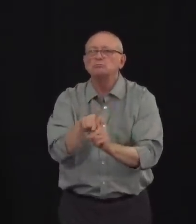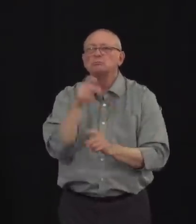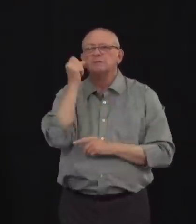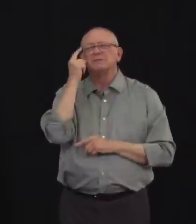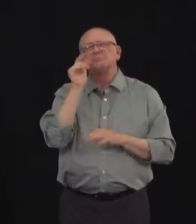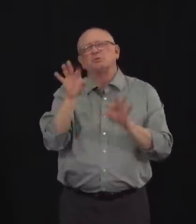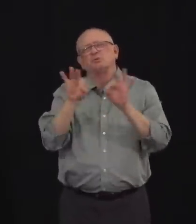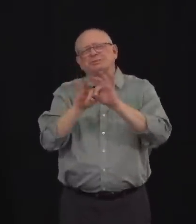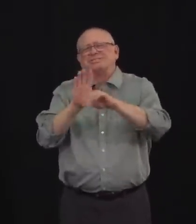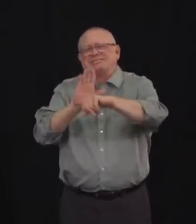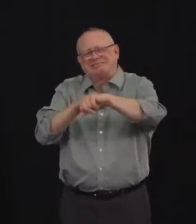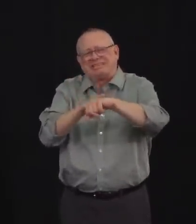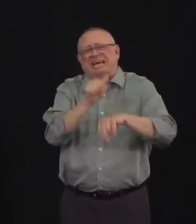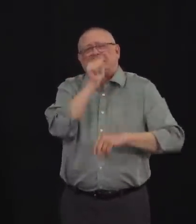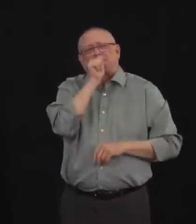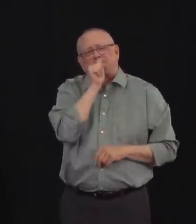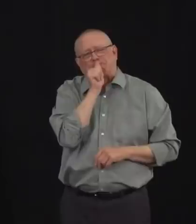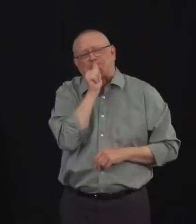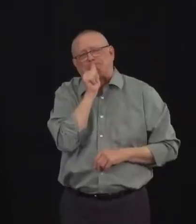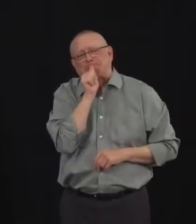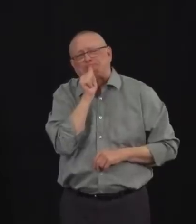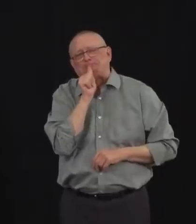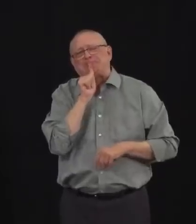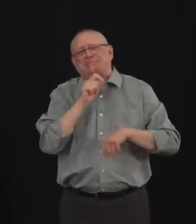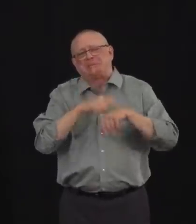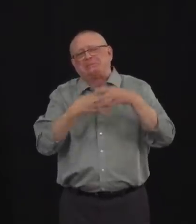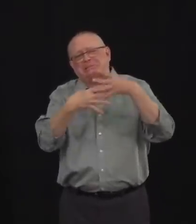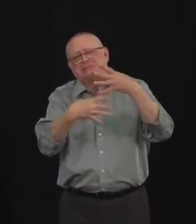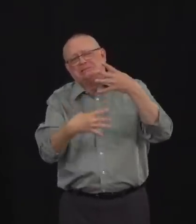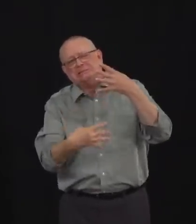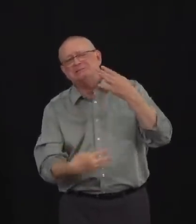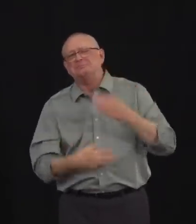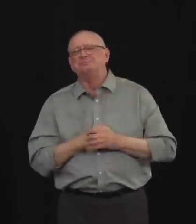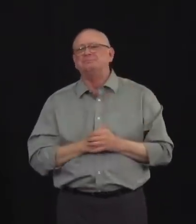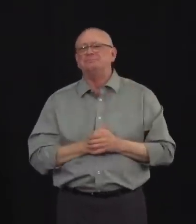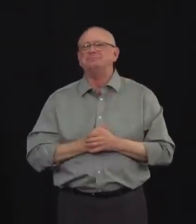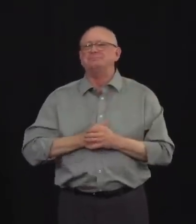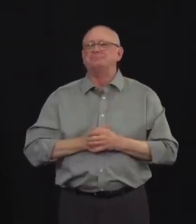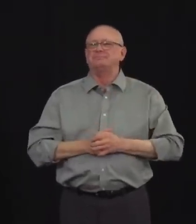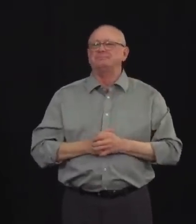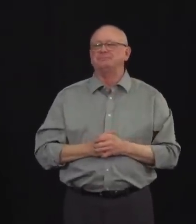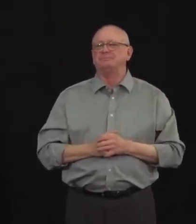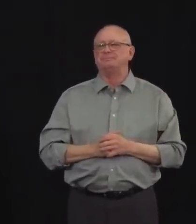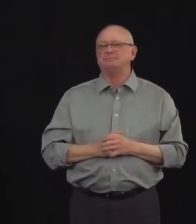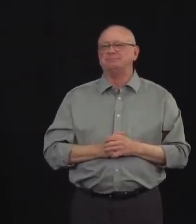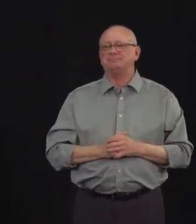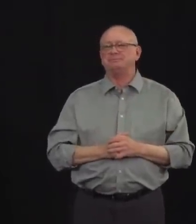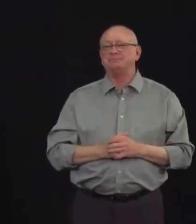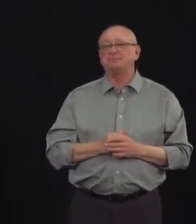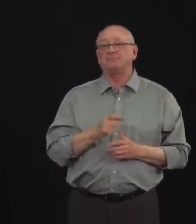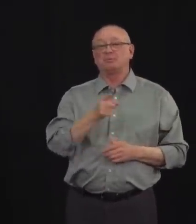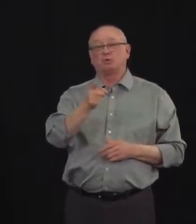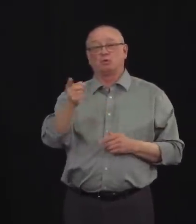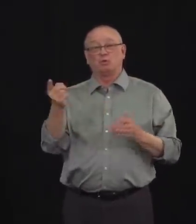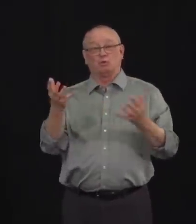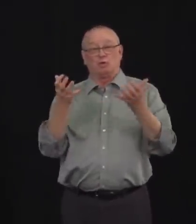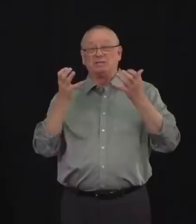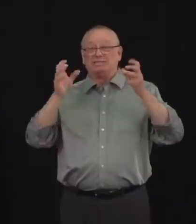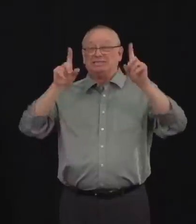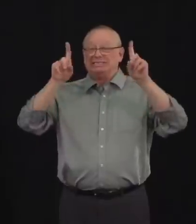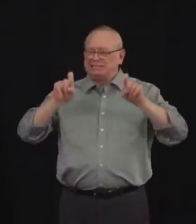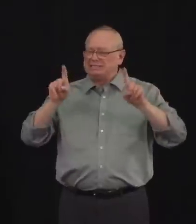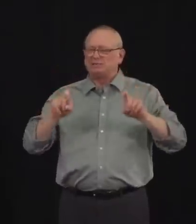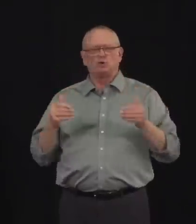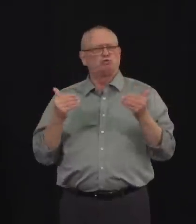implements this province-wide asymptomatic testing. Everyone who wants a test will be able to access one, but